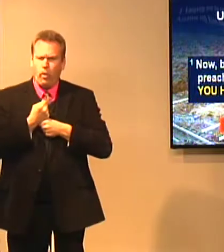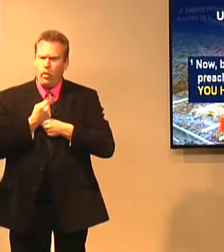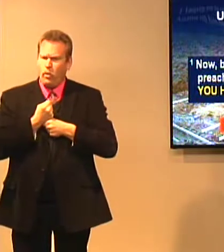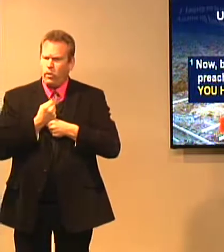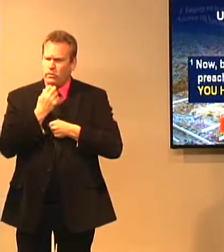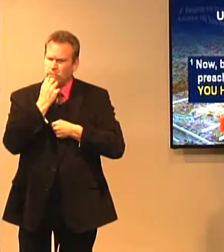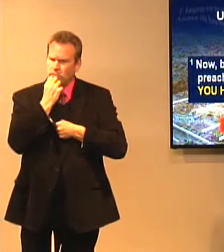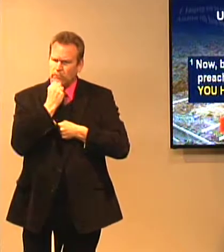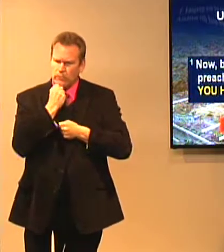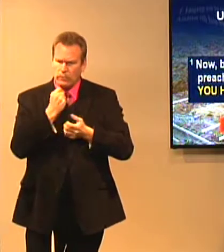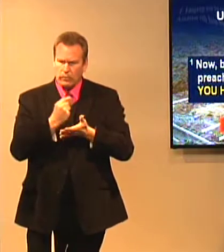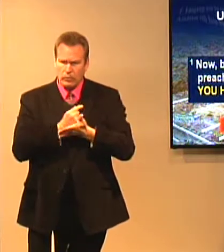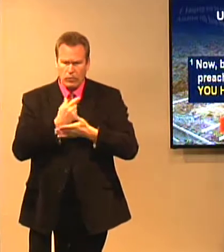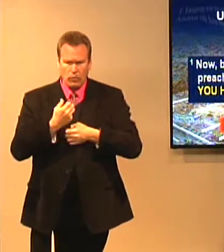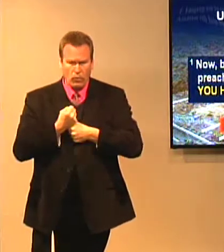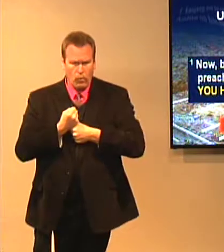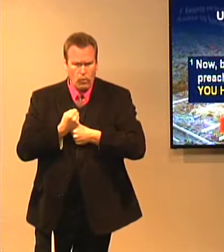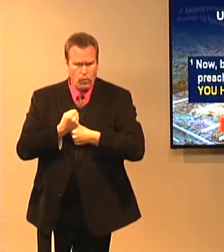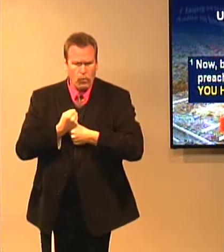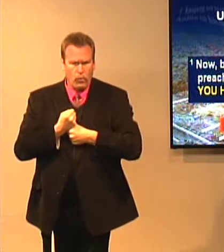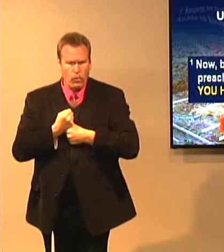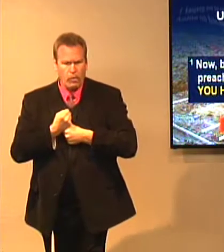and you hold fast to it. You cherish that gospel.